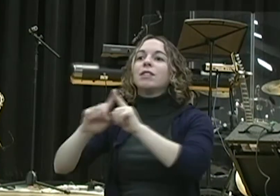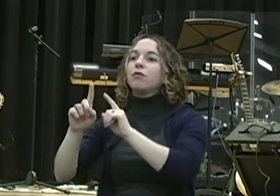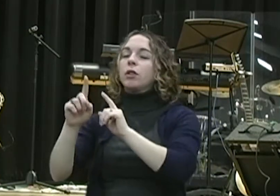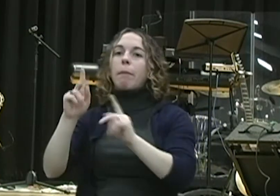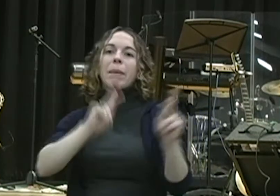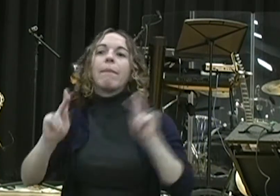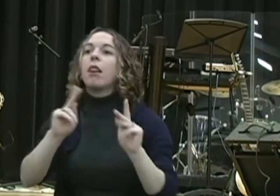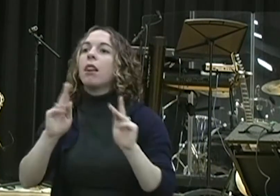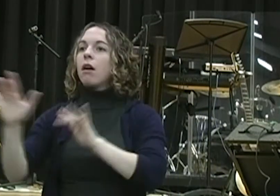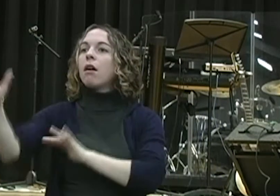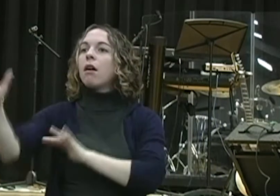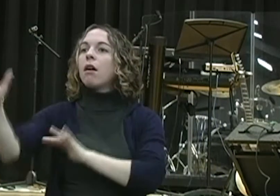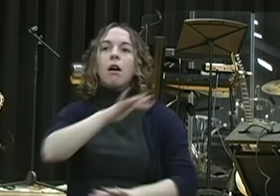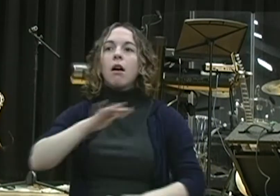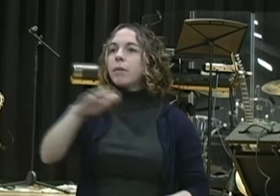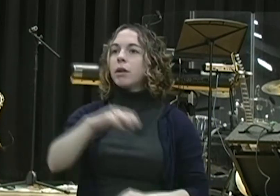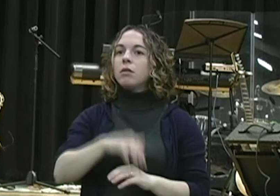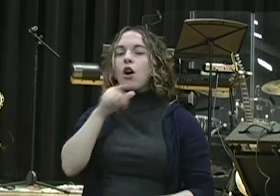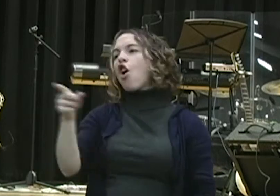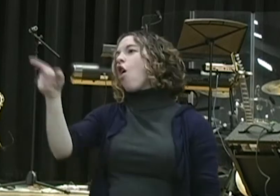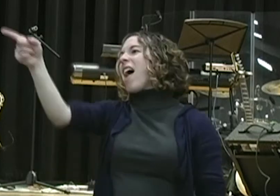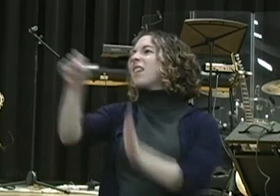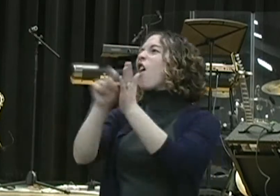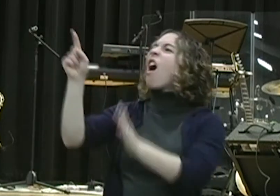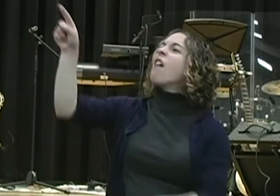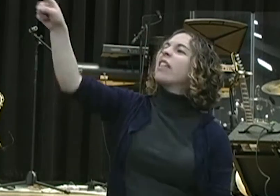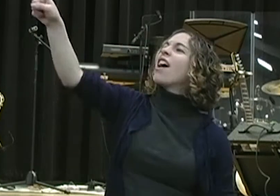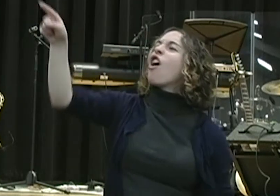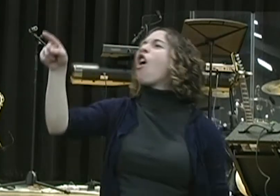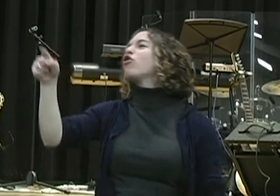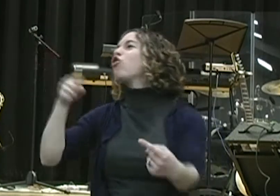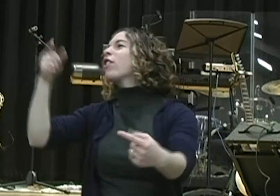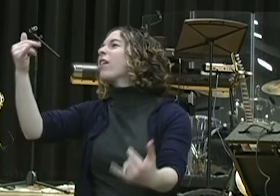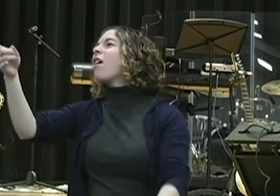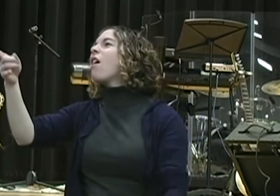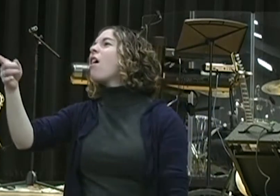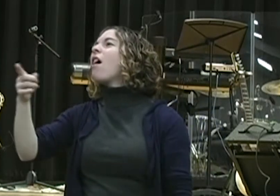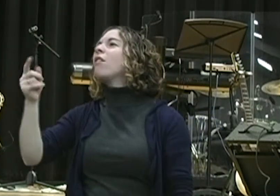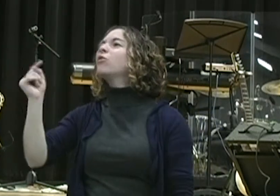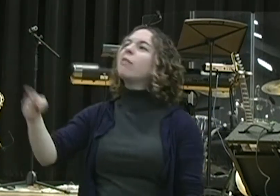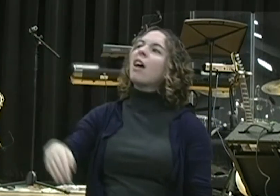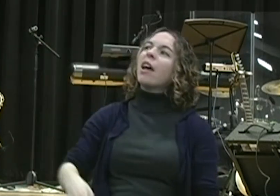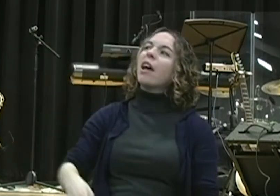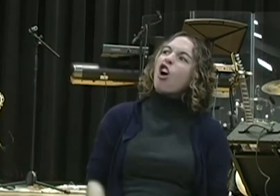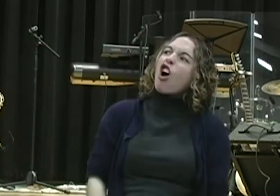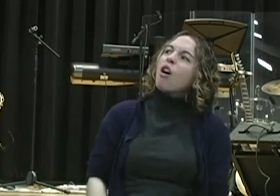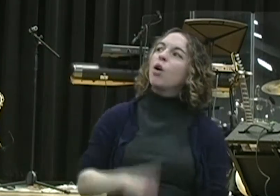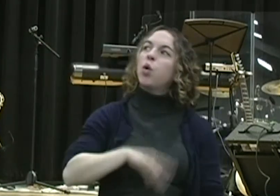collectively take the weight of the burdens that are on people, whether it's around the world or it's in our country. I don't know if I'm making any sense,